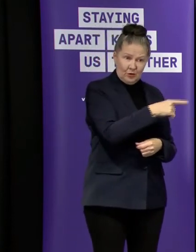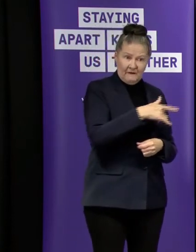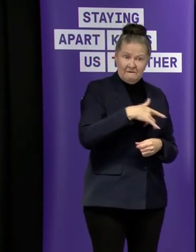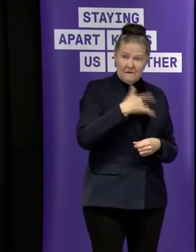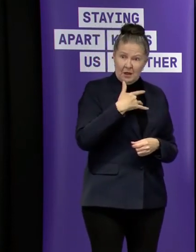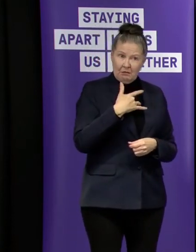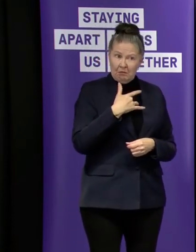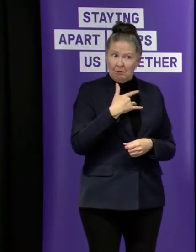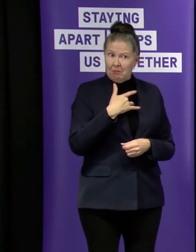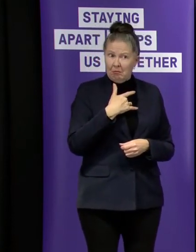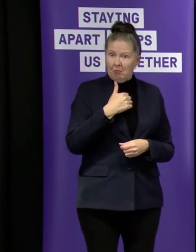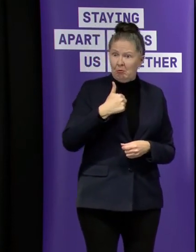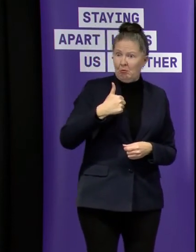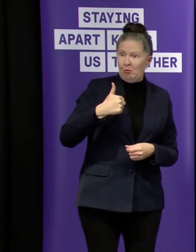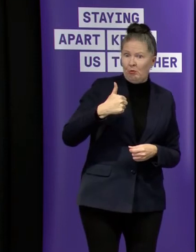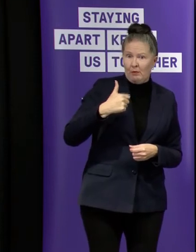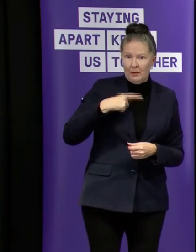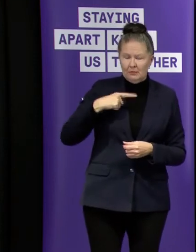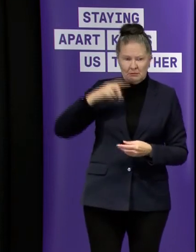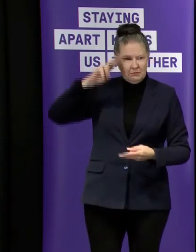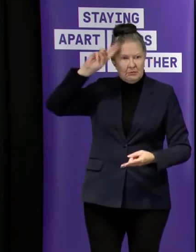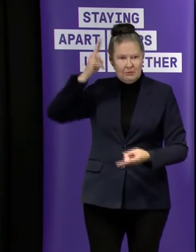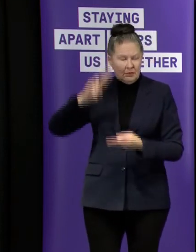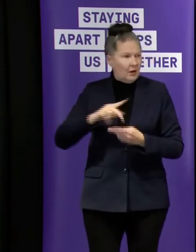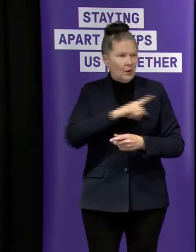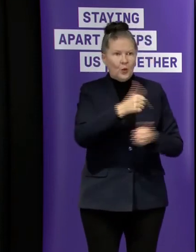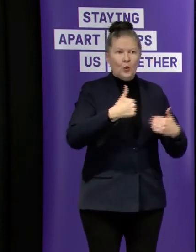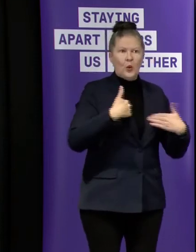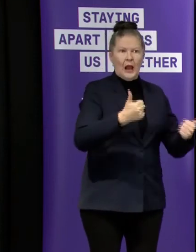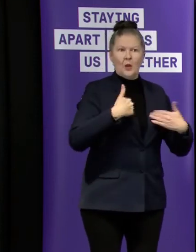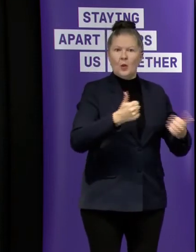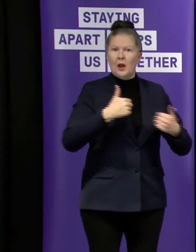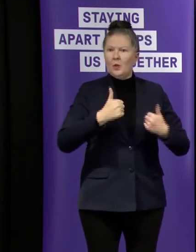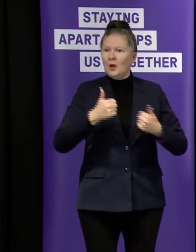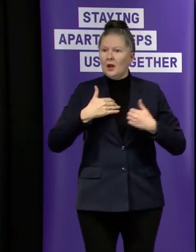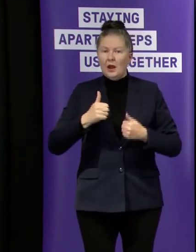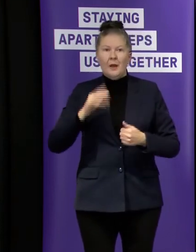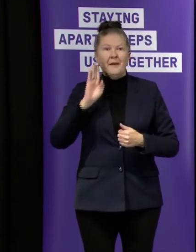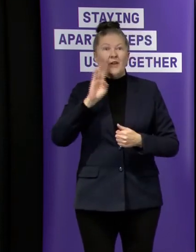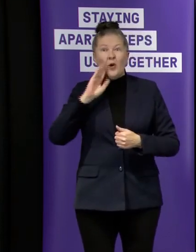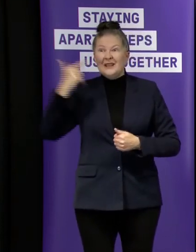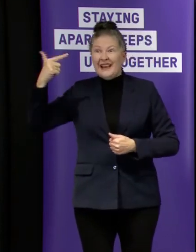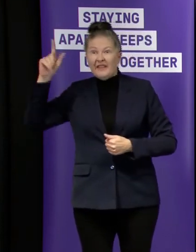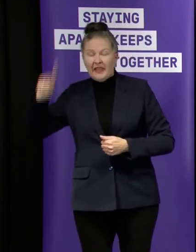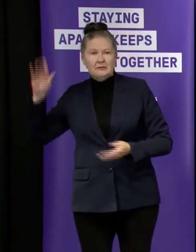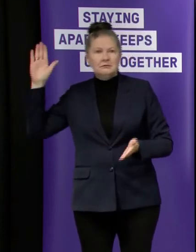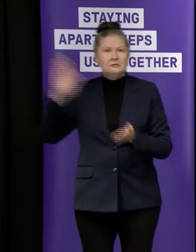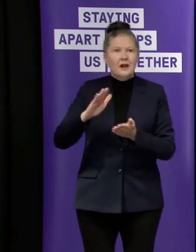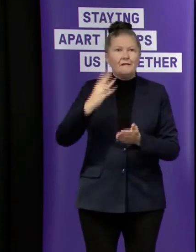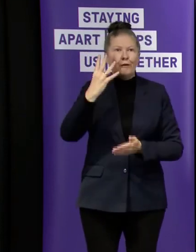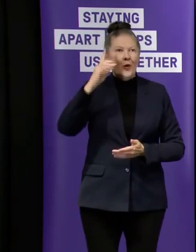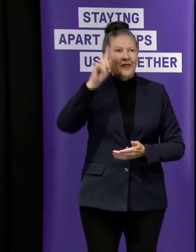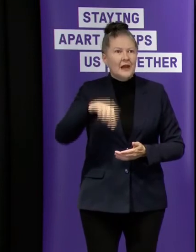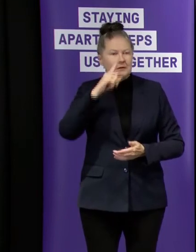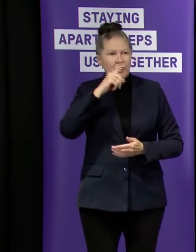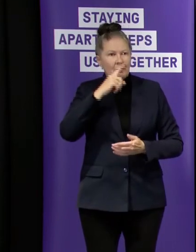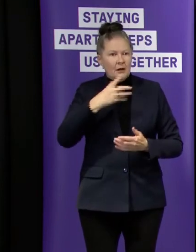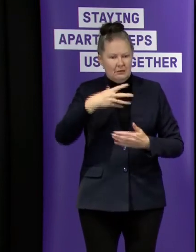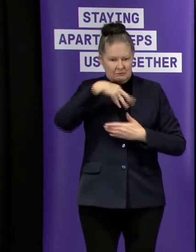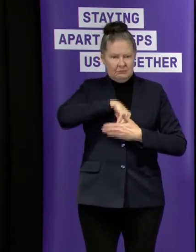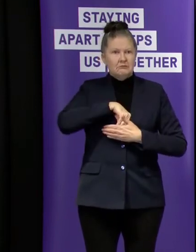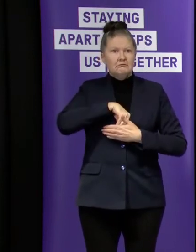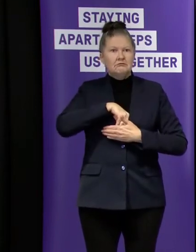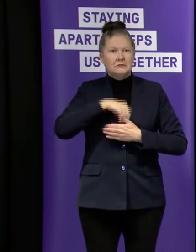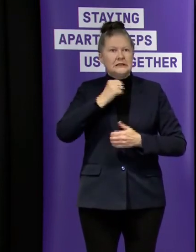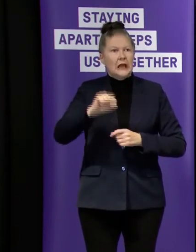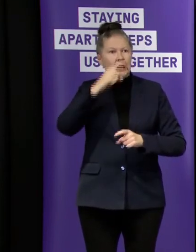be by this sort of reduction to have active case numbers in the 4 000 rather than the 7 000 look i think what's important is actually the